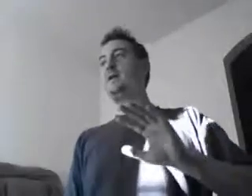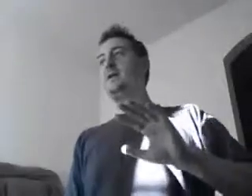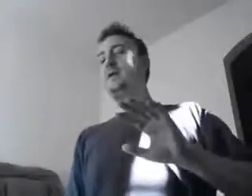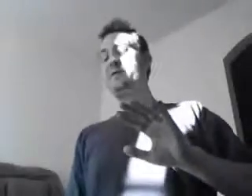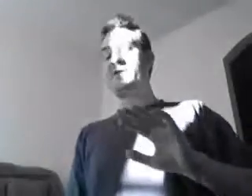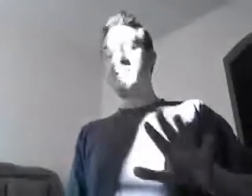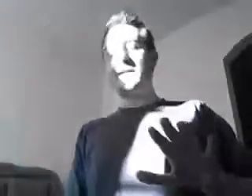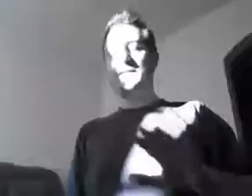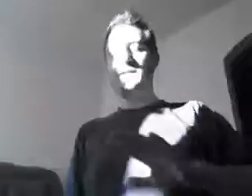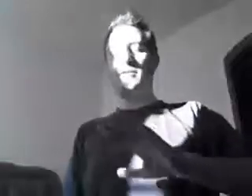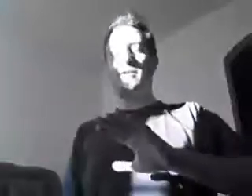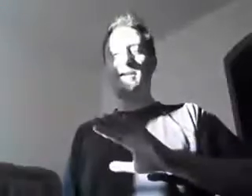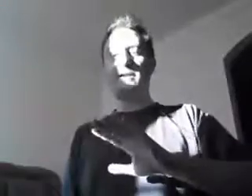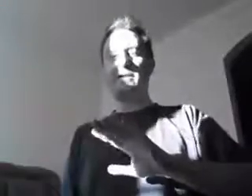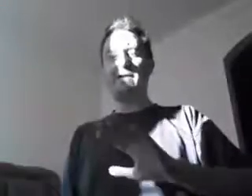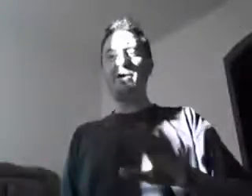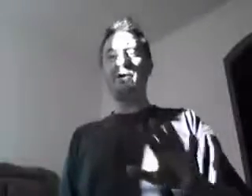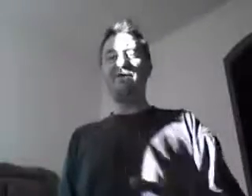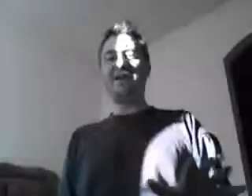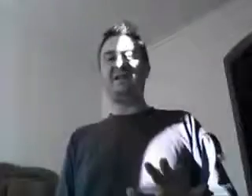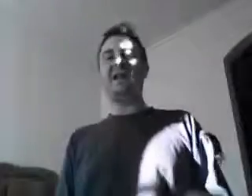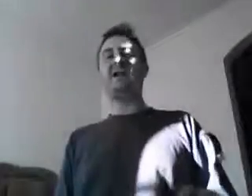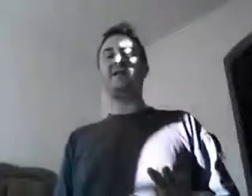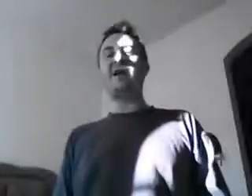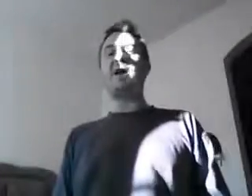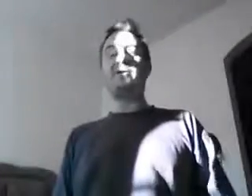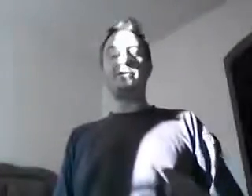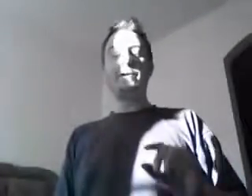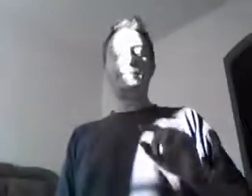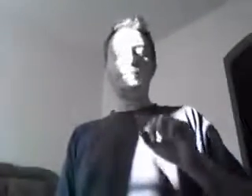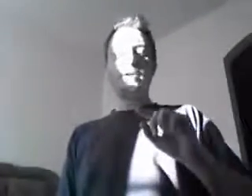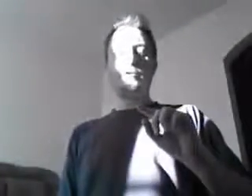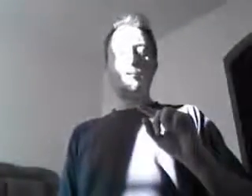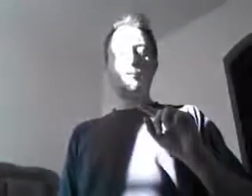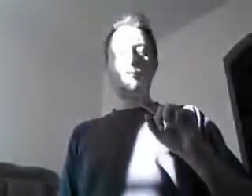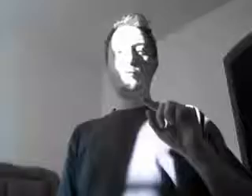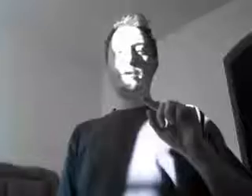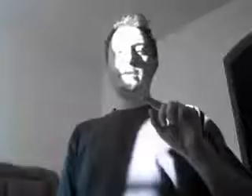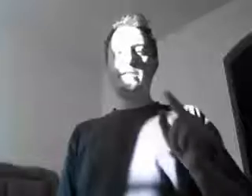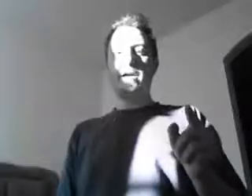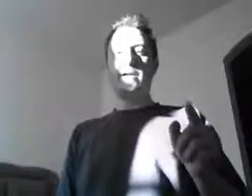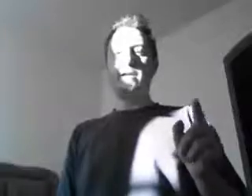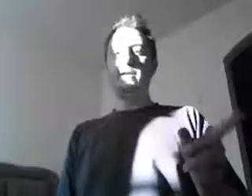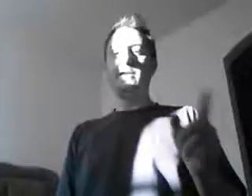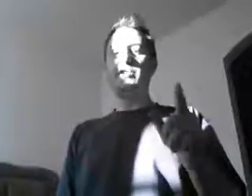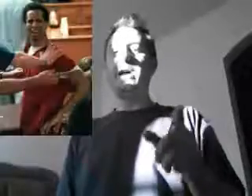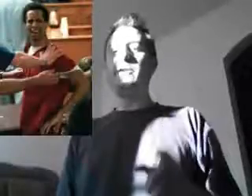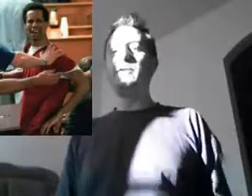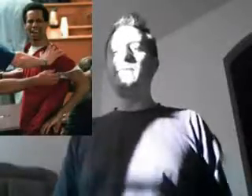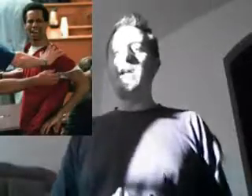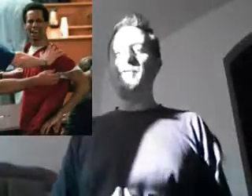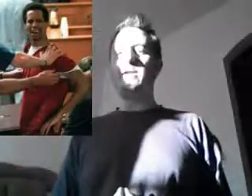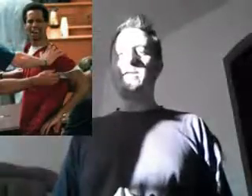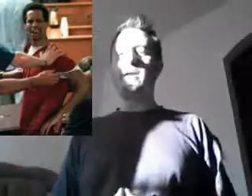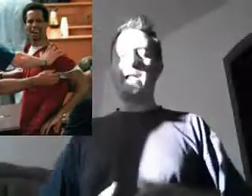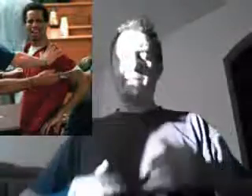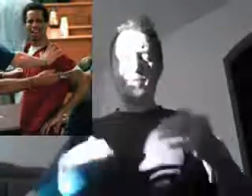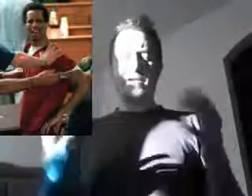somebody says they're going to get $750,000 to study the childhood of Nathan Dunlap because